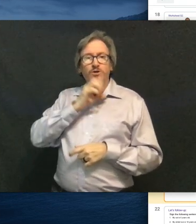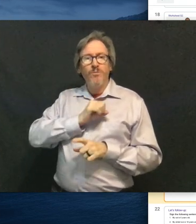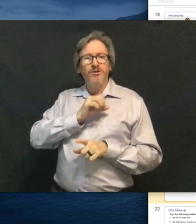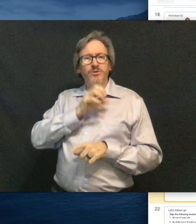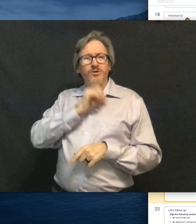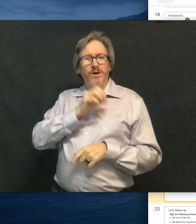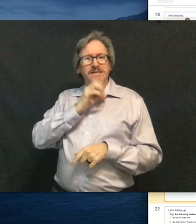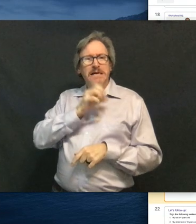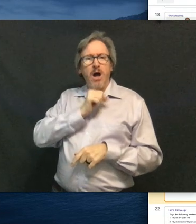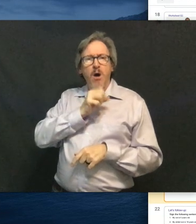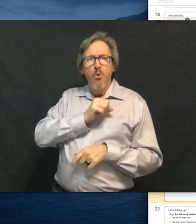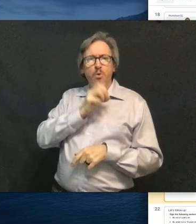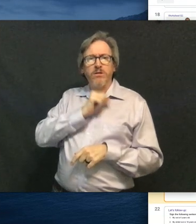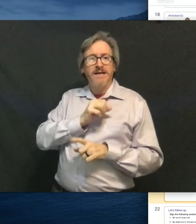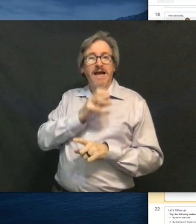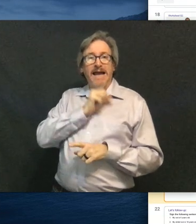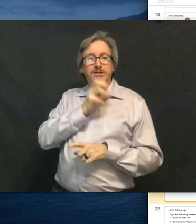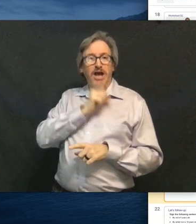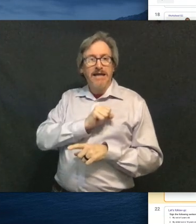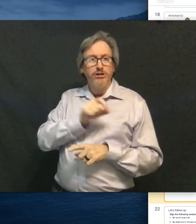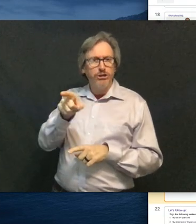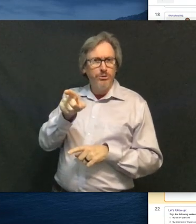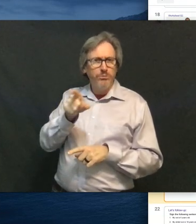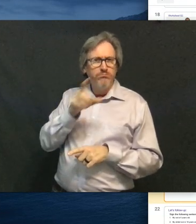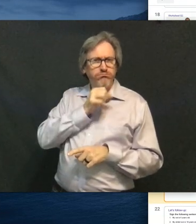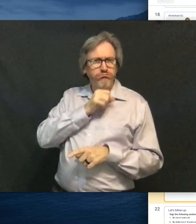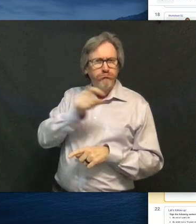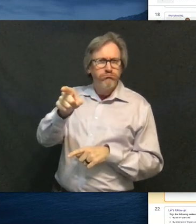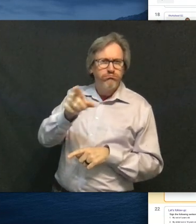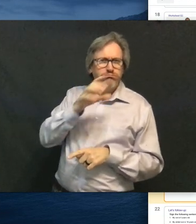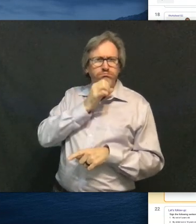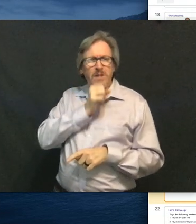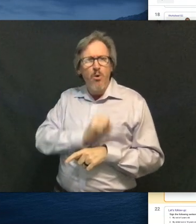We normally do it twice. Like, age, age, you.